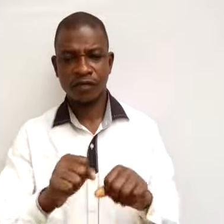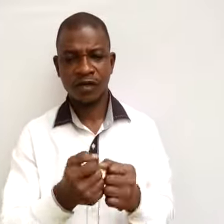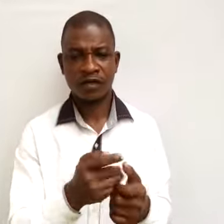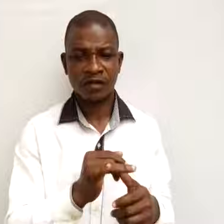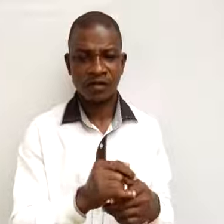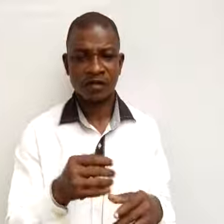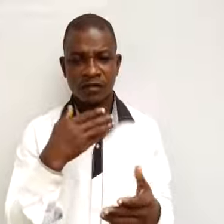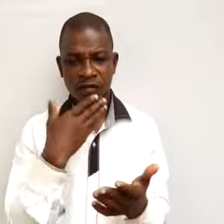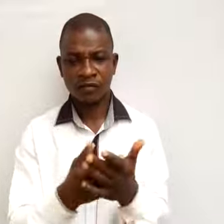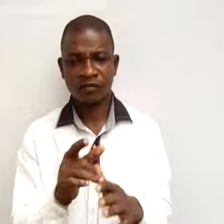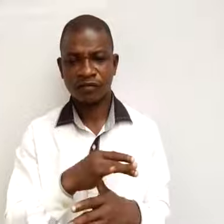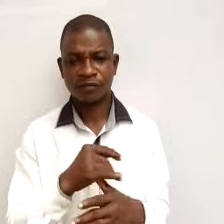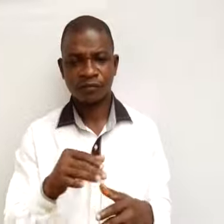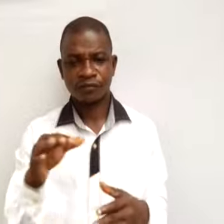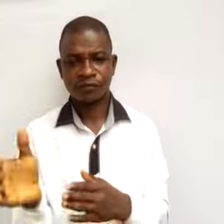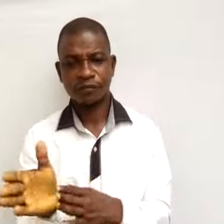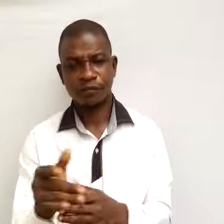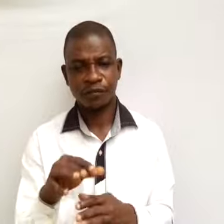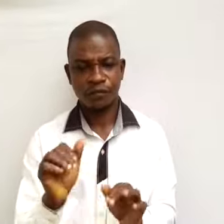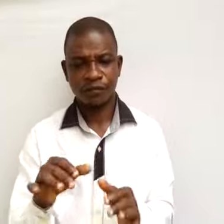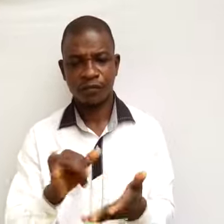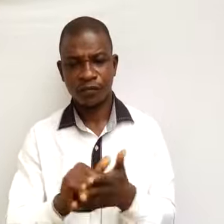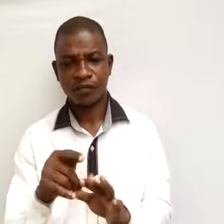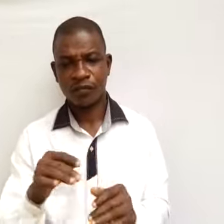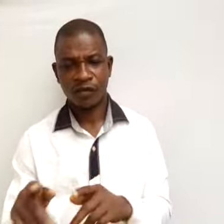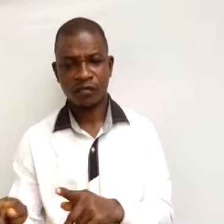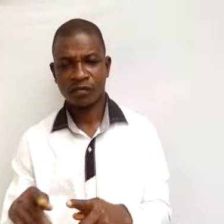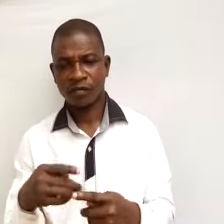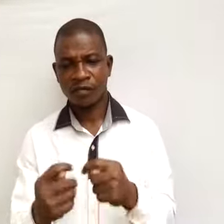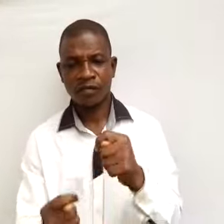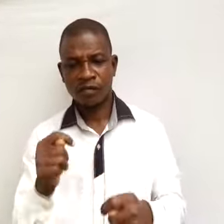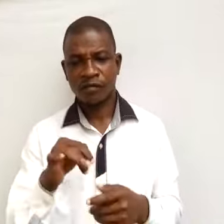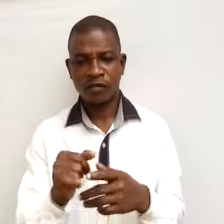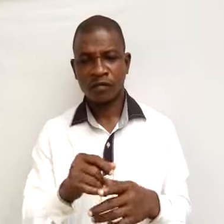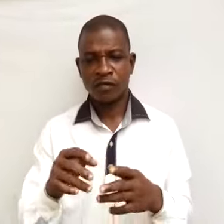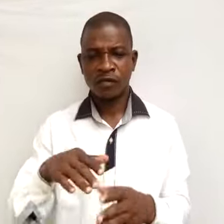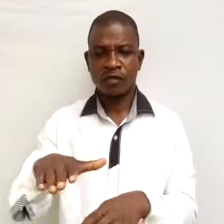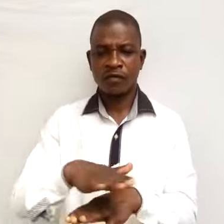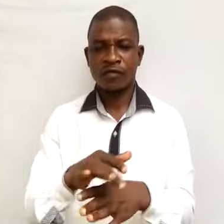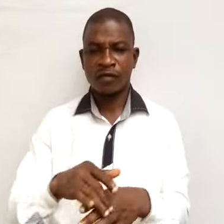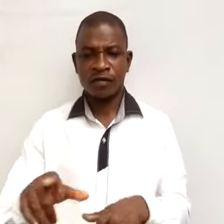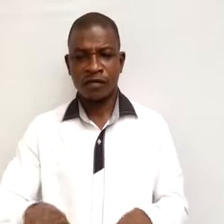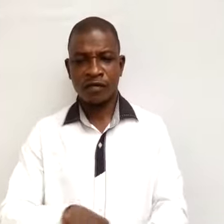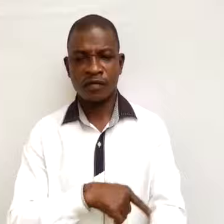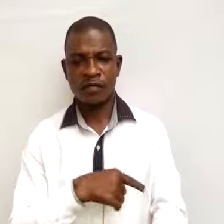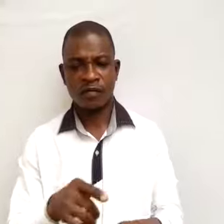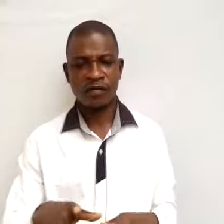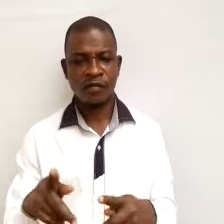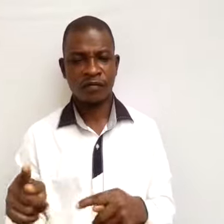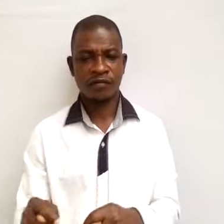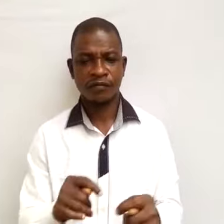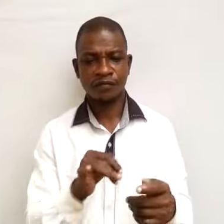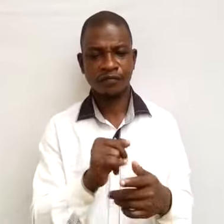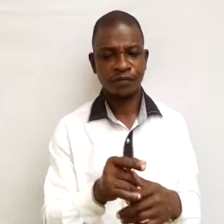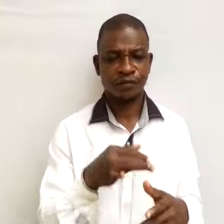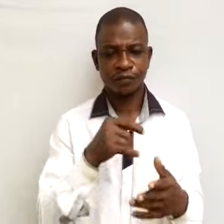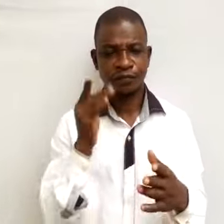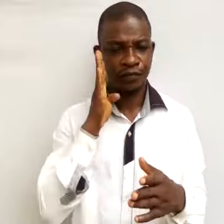fish that cannot be transported over a very long distance should be located close